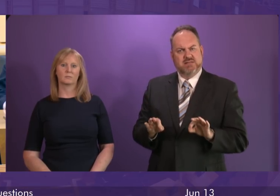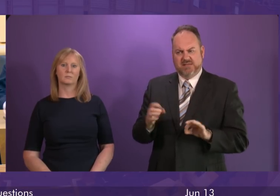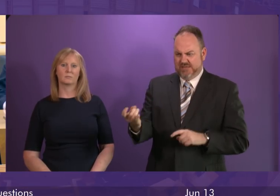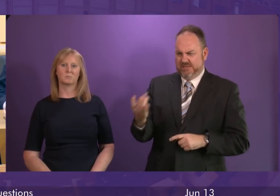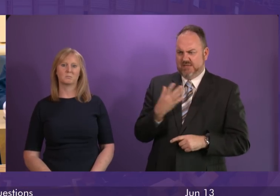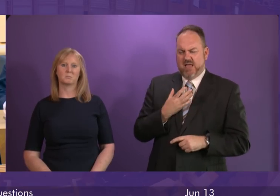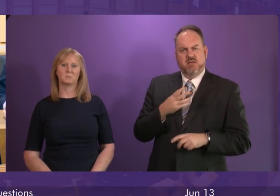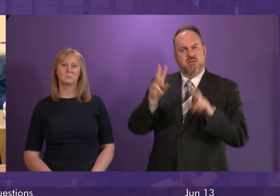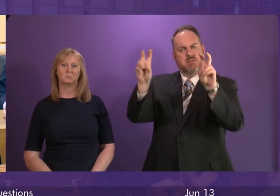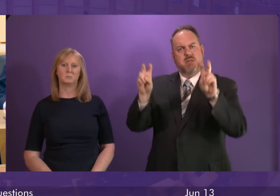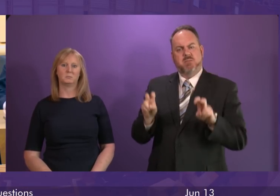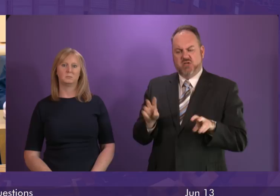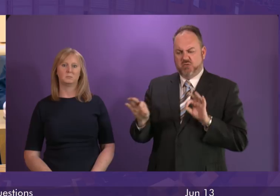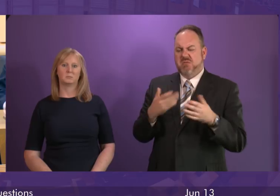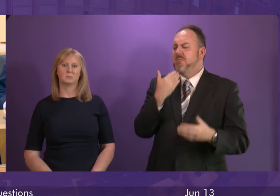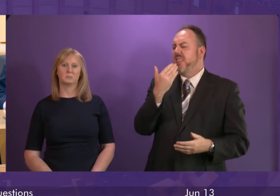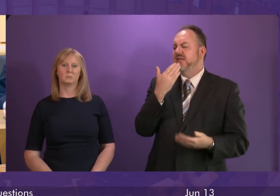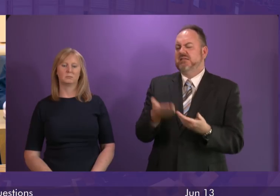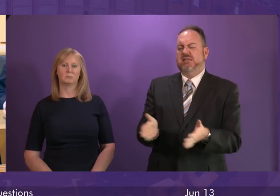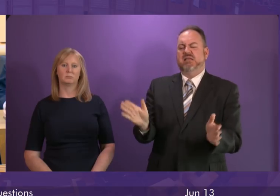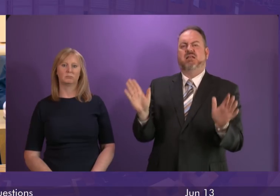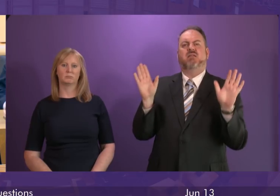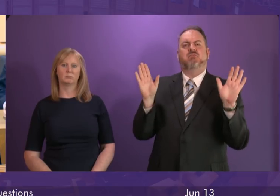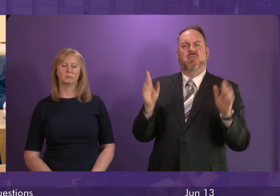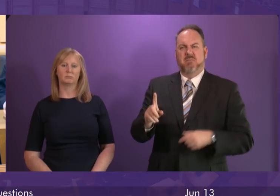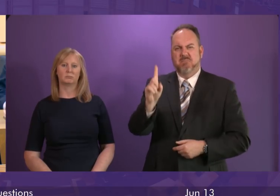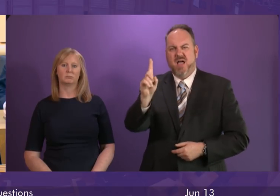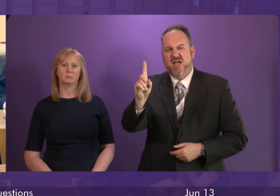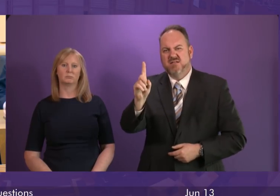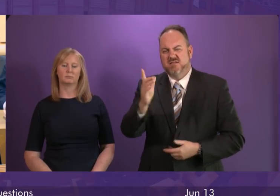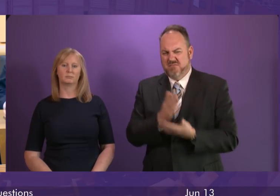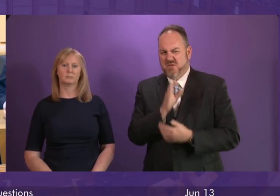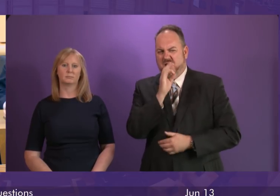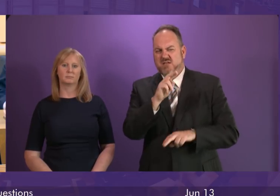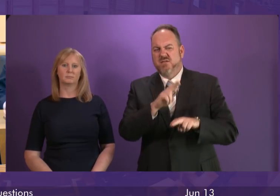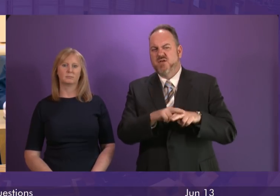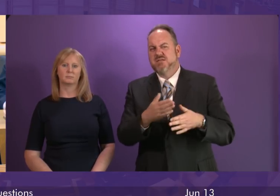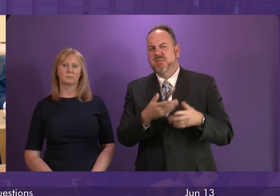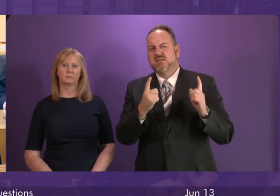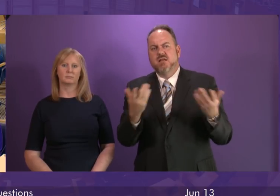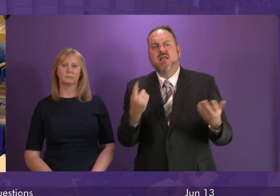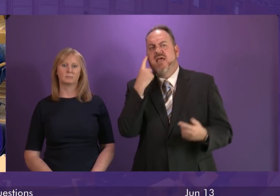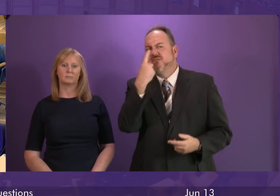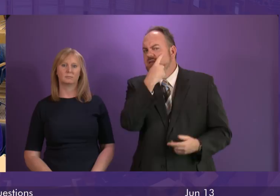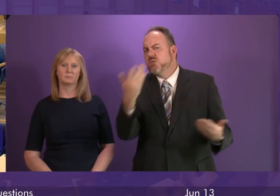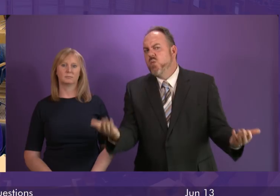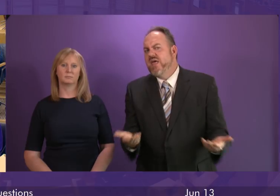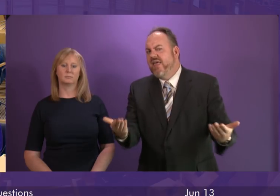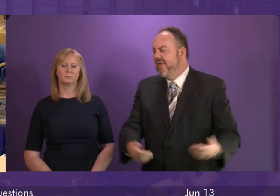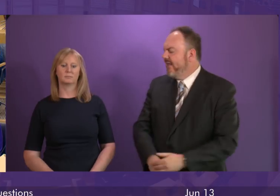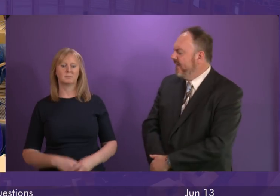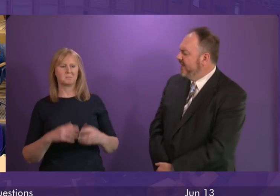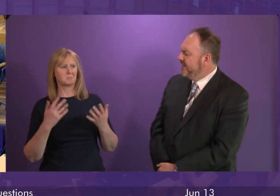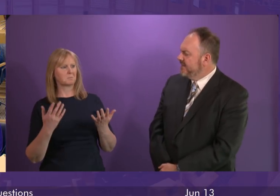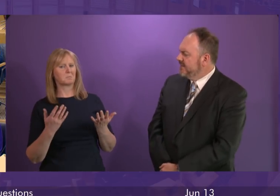and that the options available to young people are colossal. So can I ask the First Minister, where the evidence is for that? First Minister. Well,